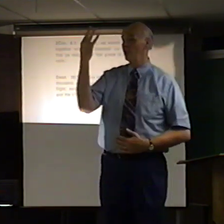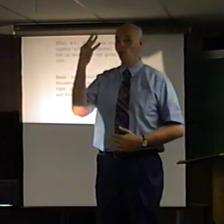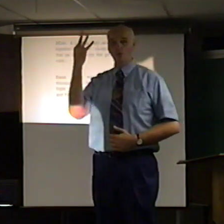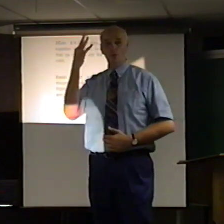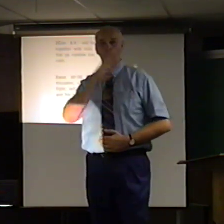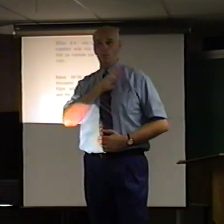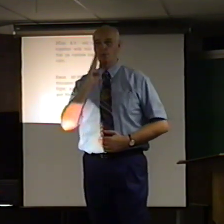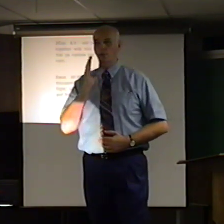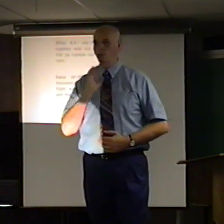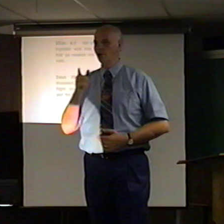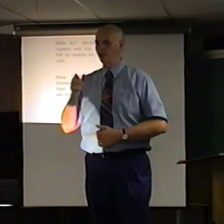Four, four.